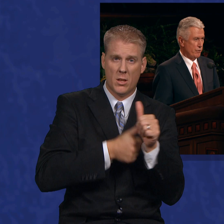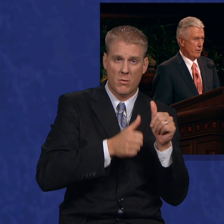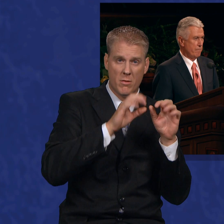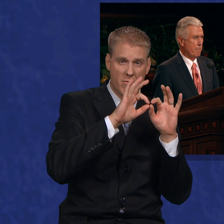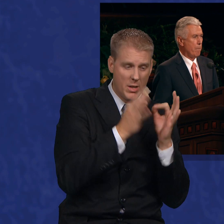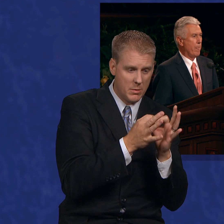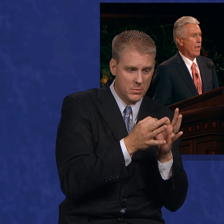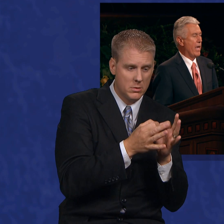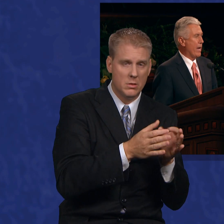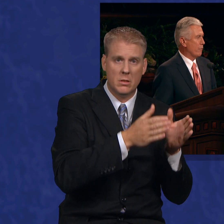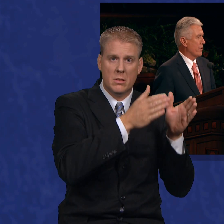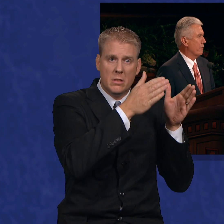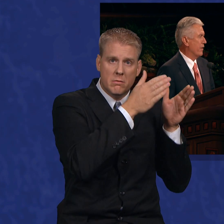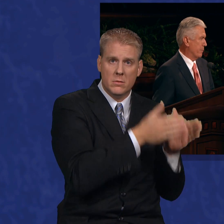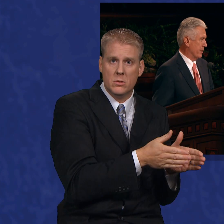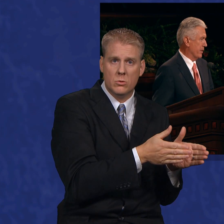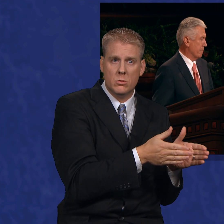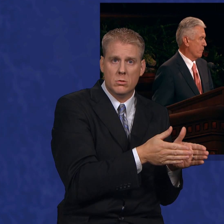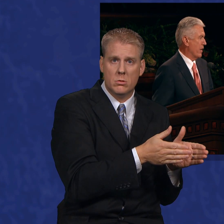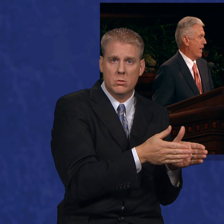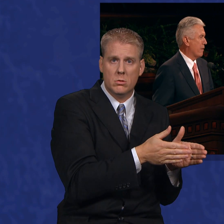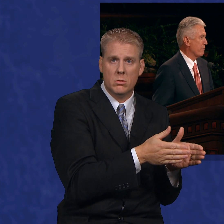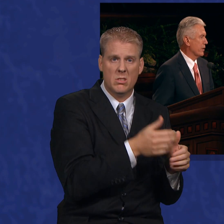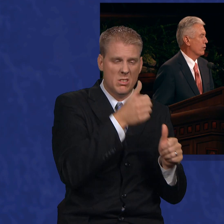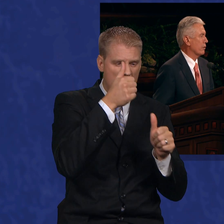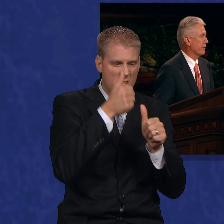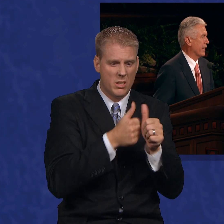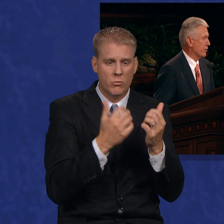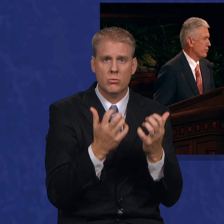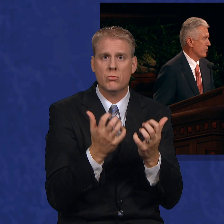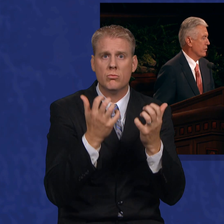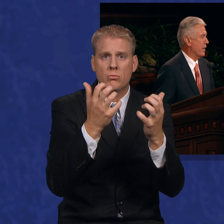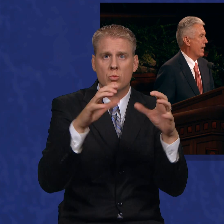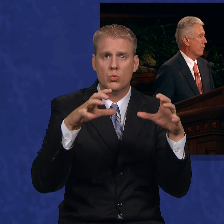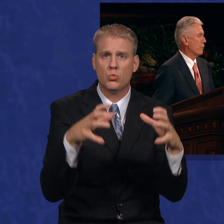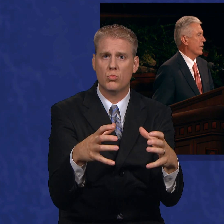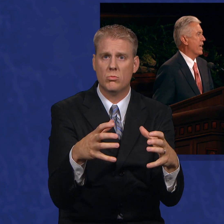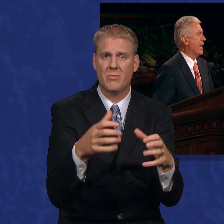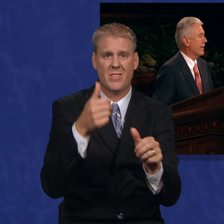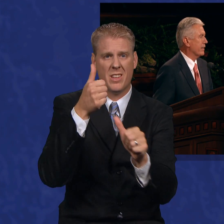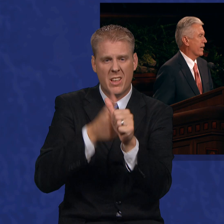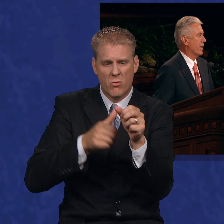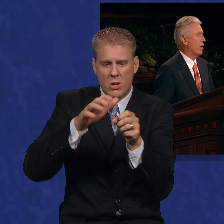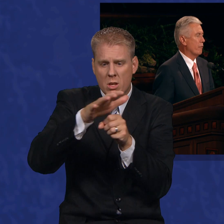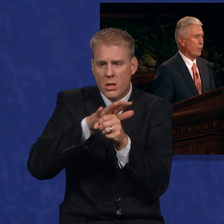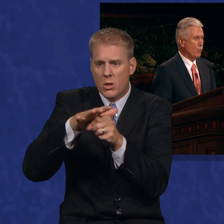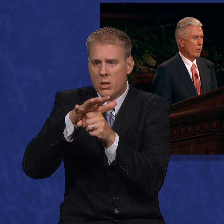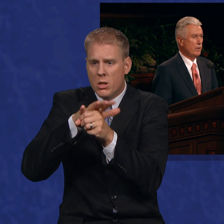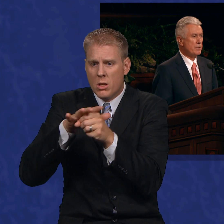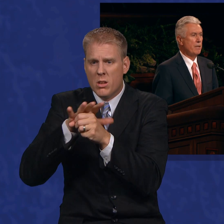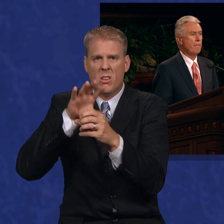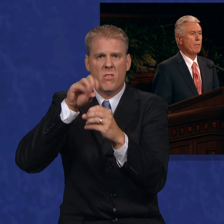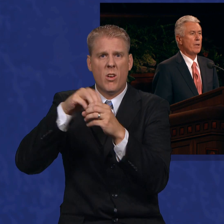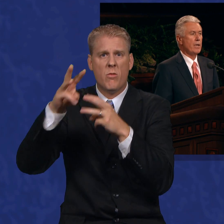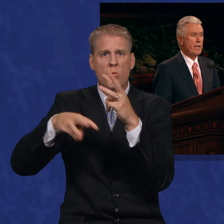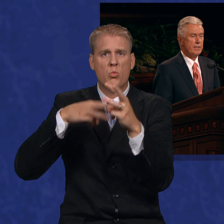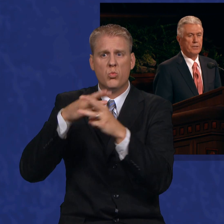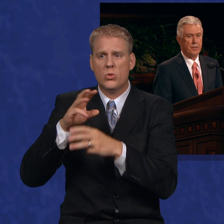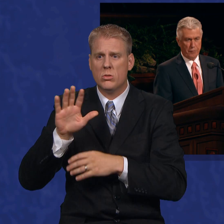individual, every family, every congregation, every area of the world